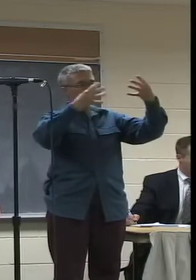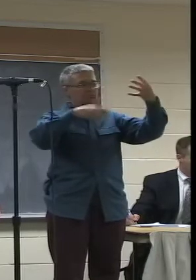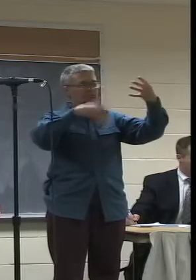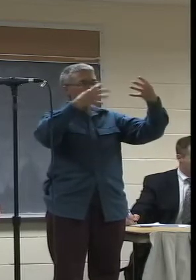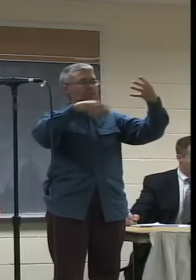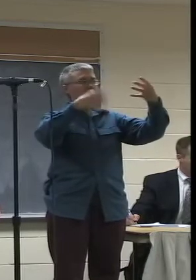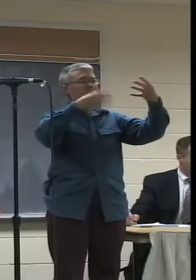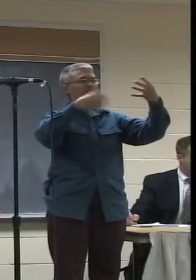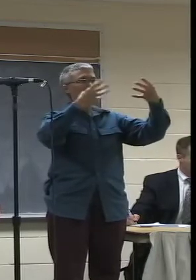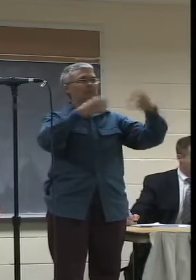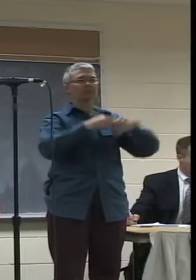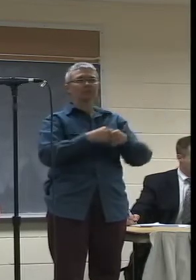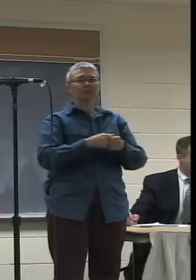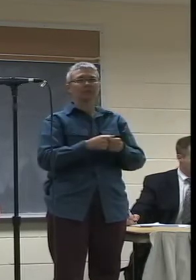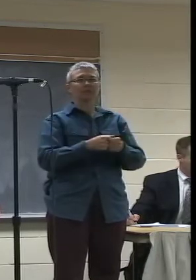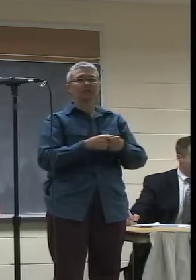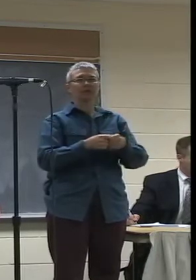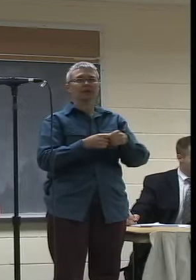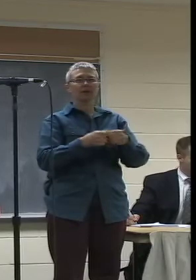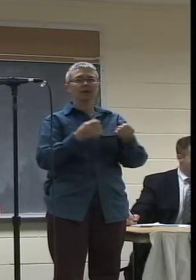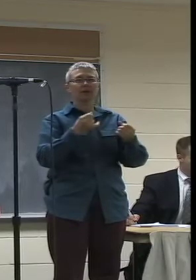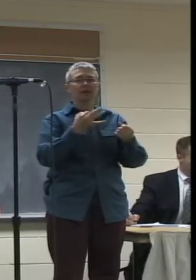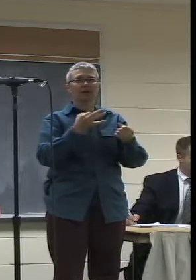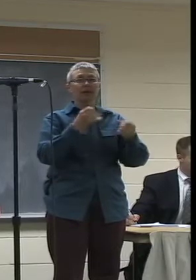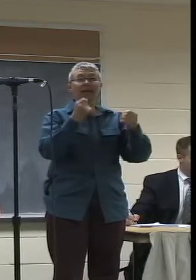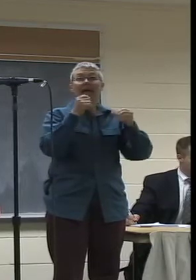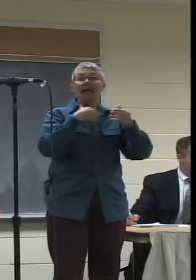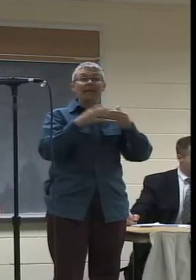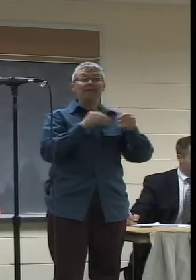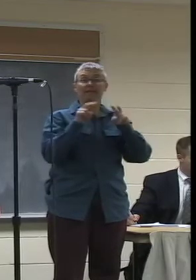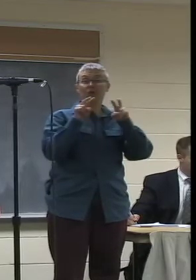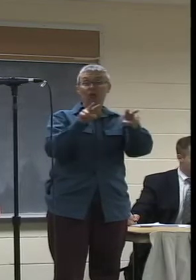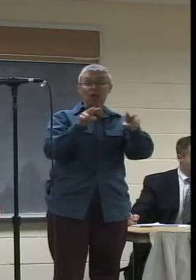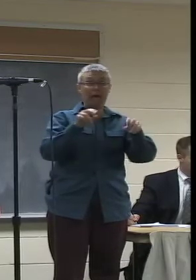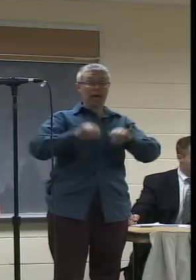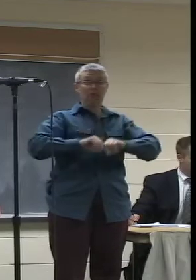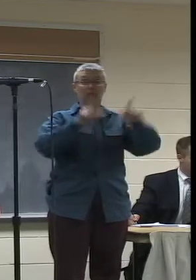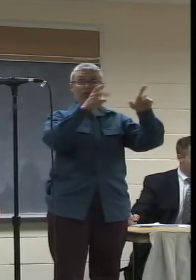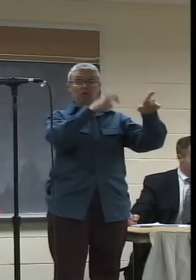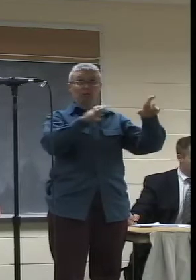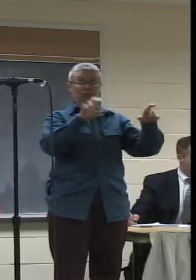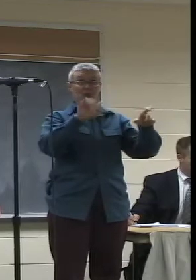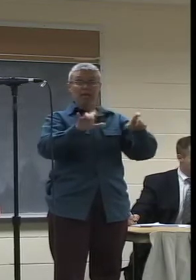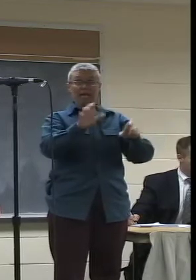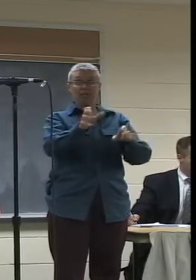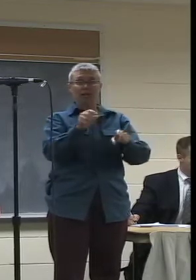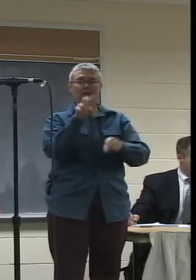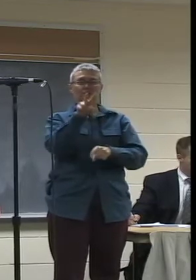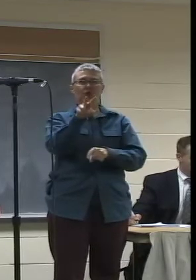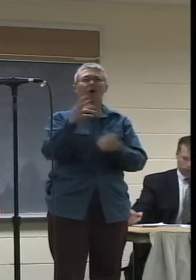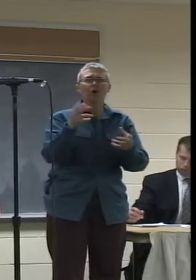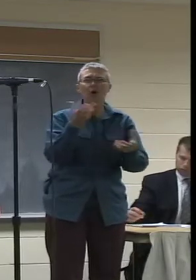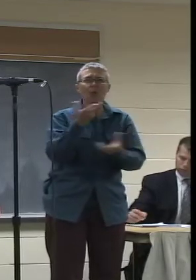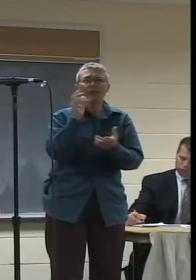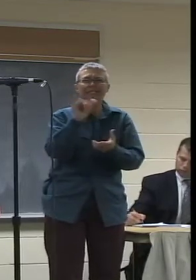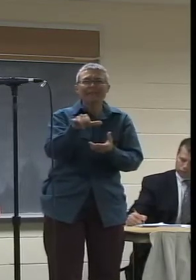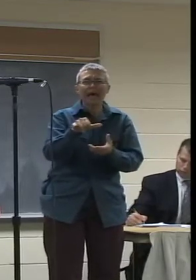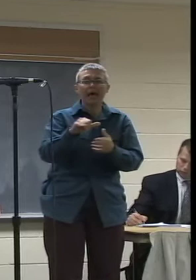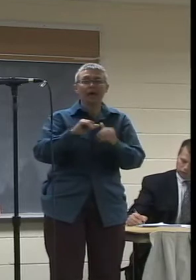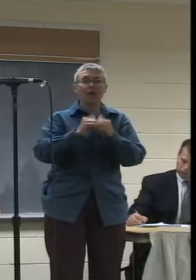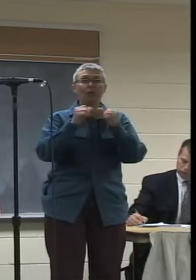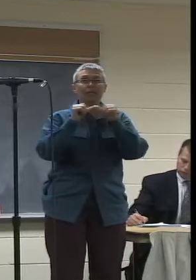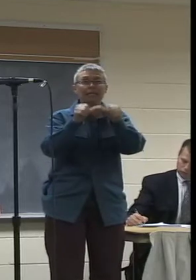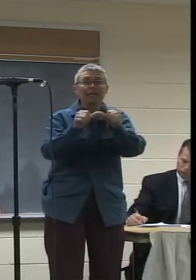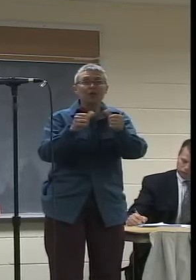possibly be seeing? It looks interesting, but what show is this? Who are these people? And how long will it be on? There's no way of telling.